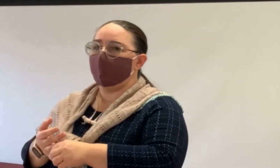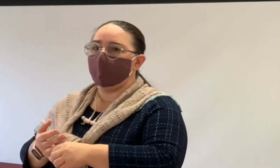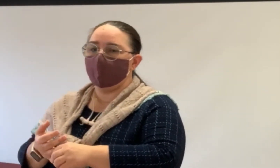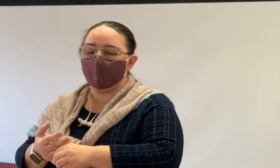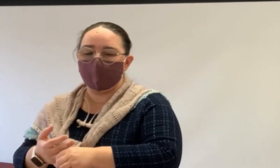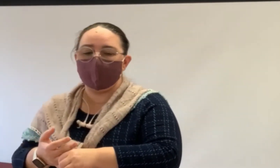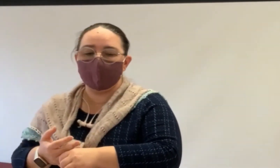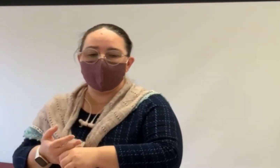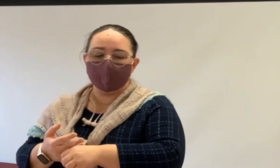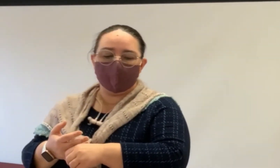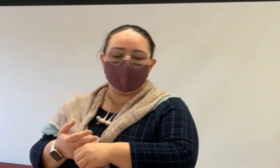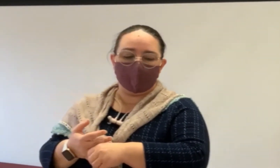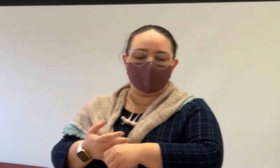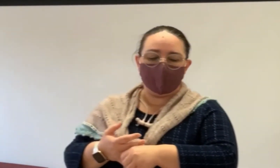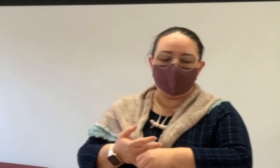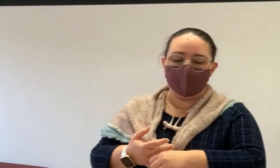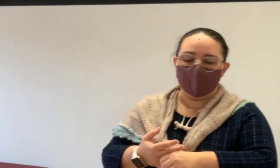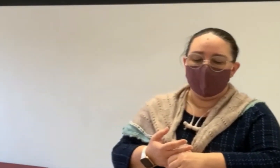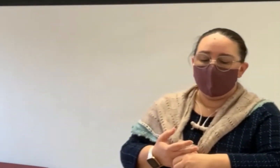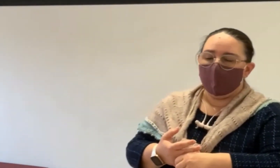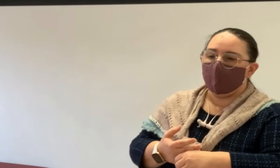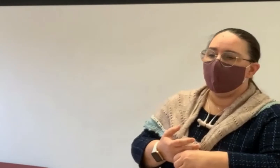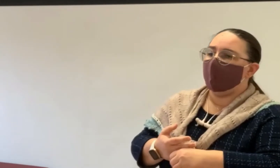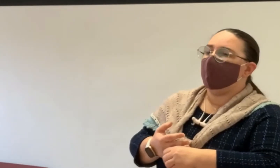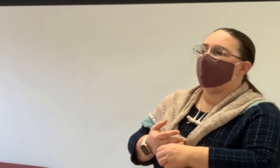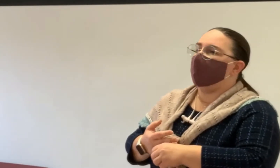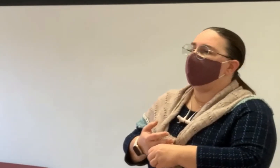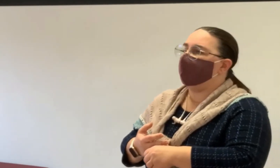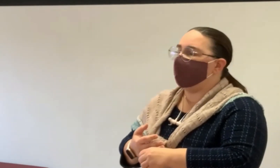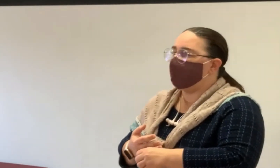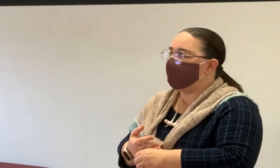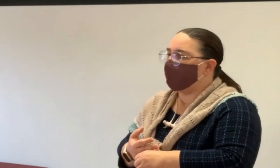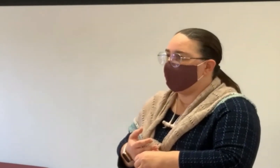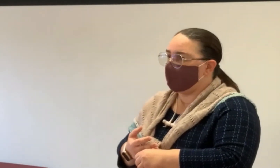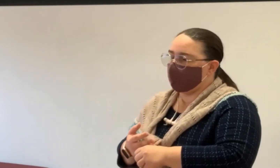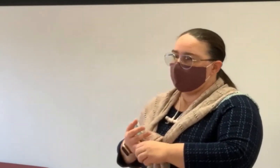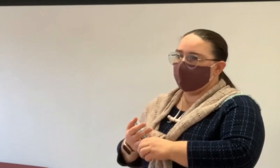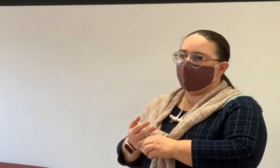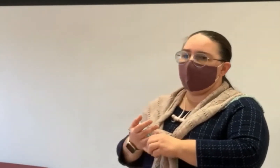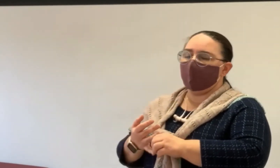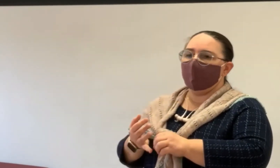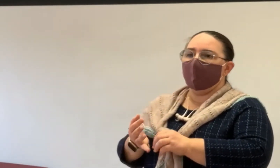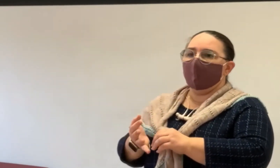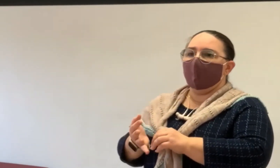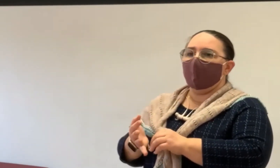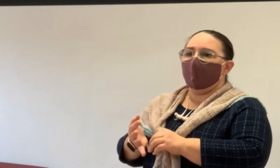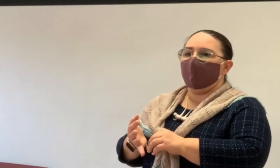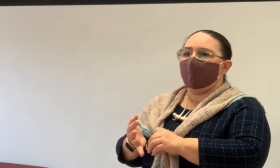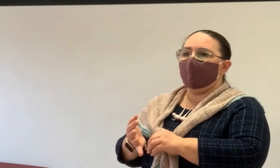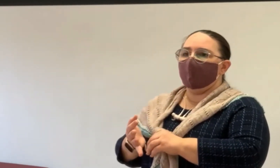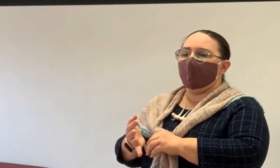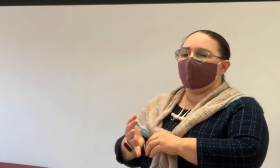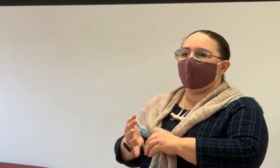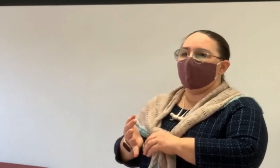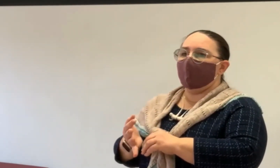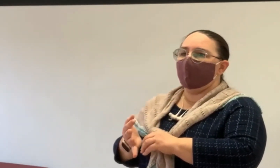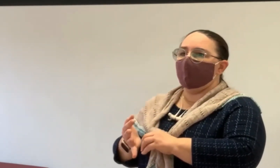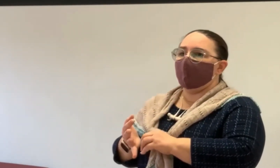understand the value of your property. And if you have equity, you may have other financial options. Um,